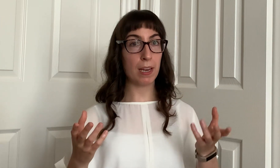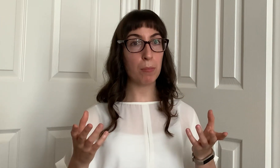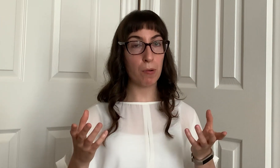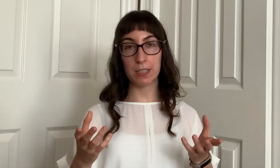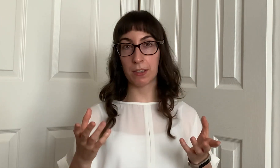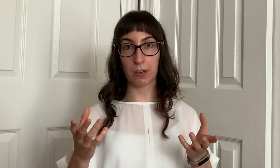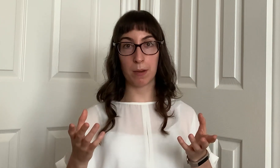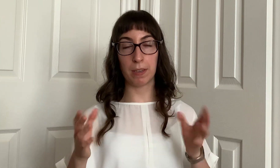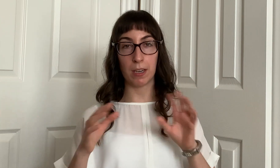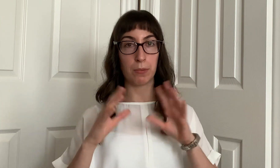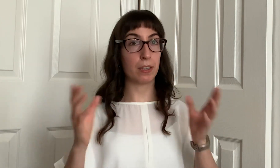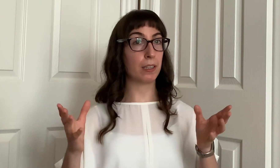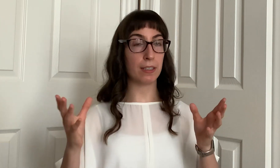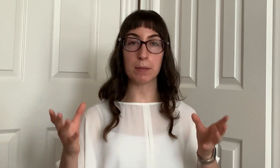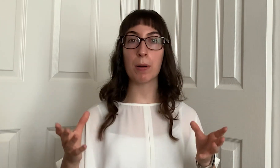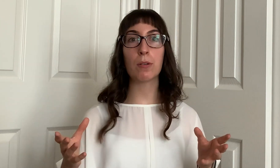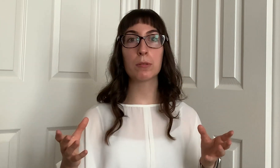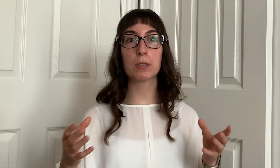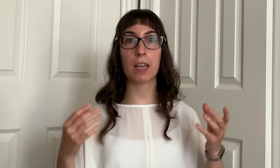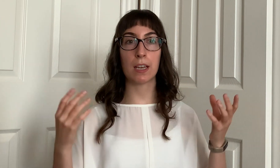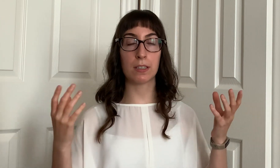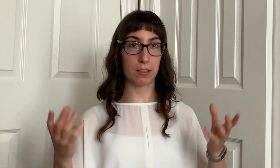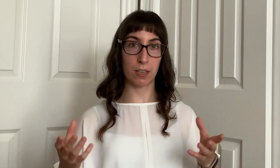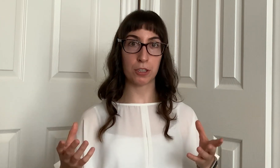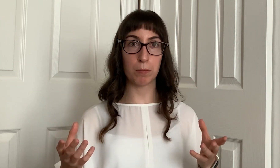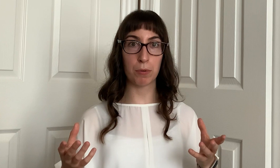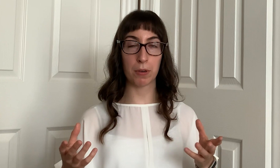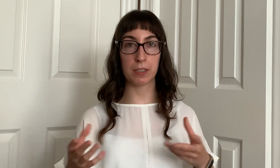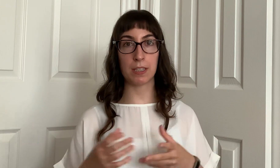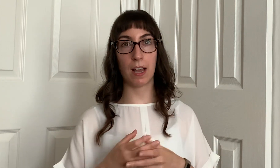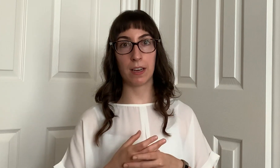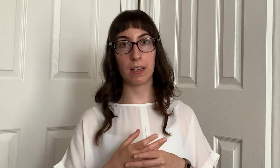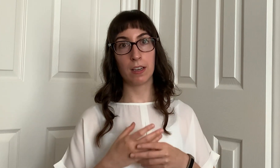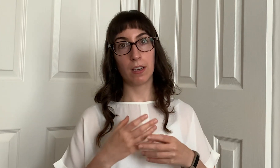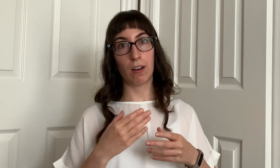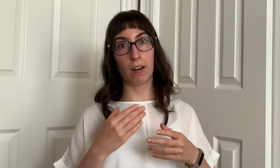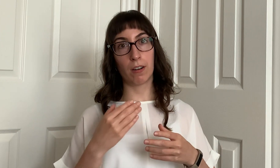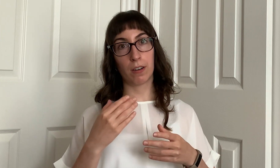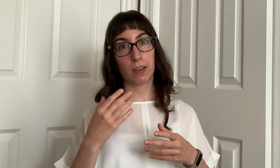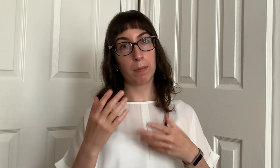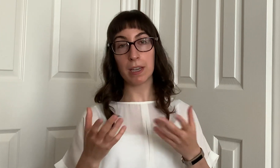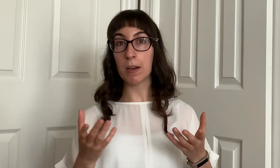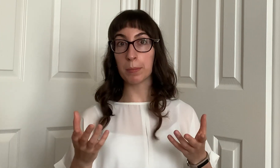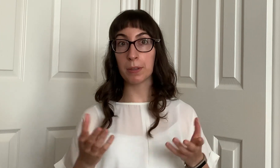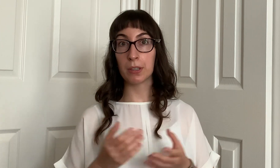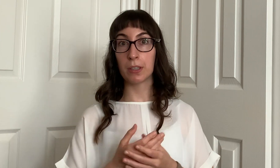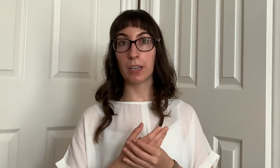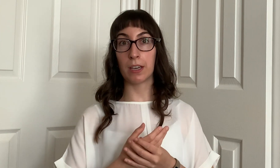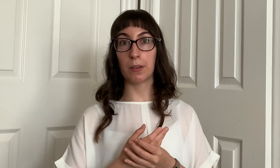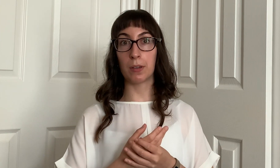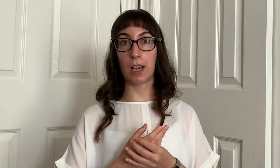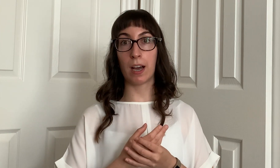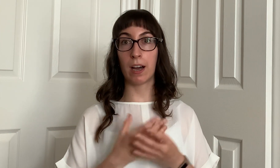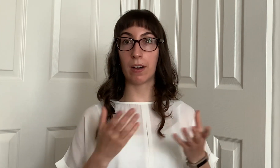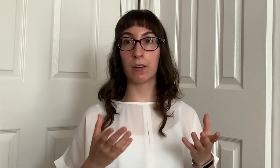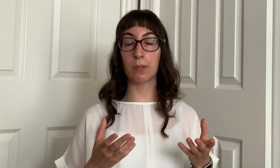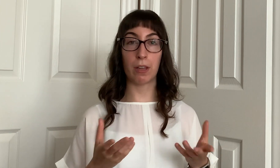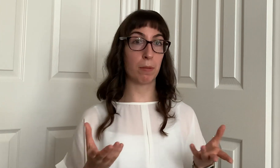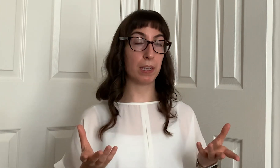pain points that are coming up within these posts and discussion boards that are coming up and how they are